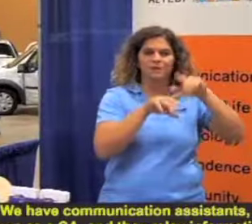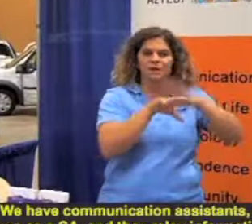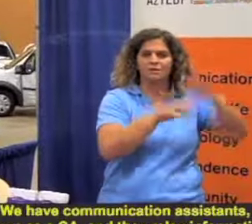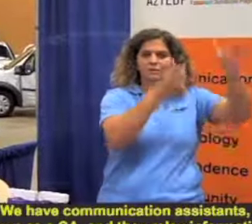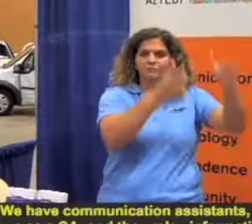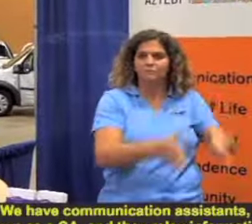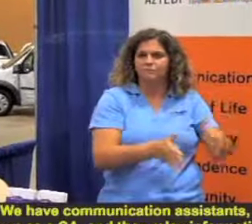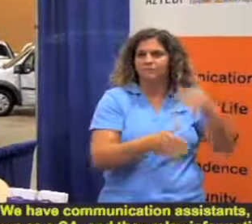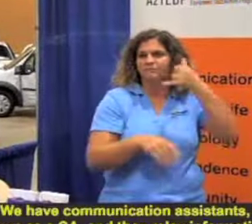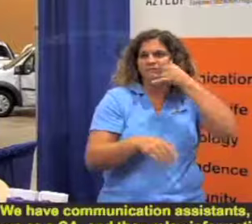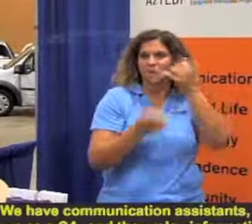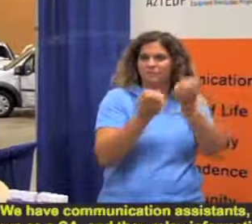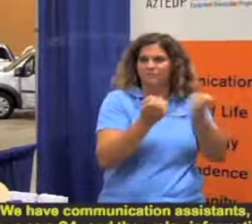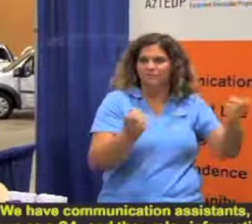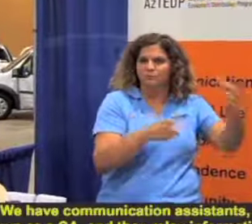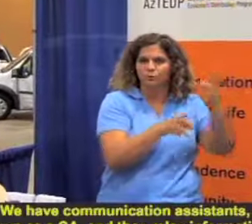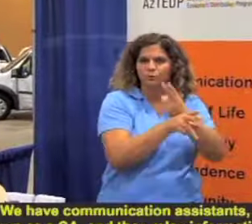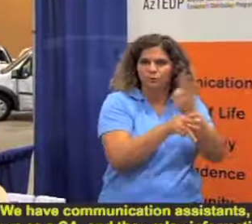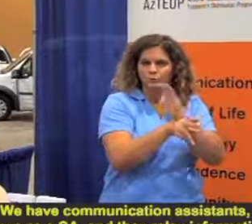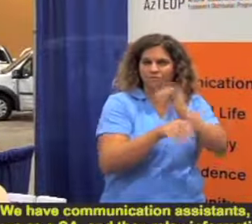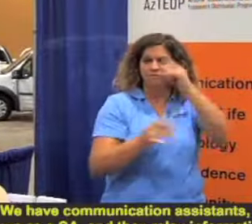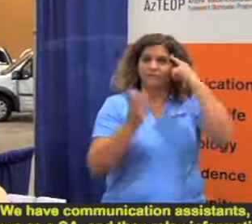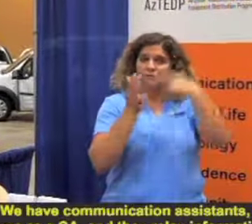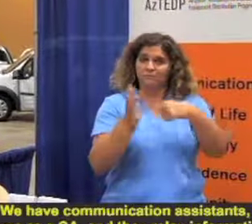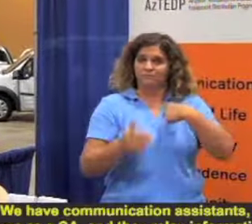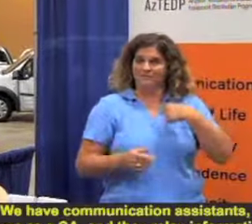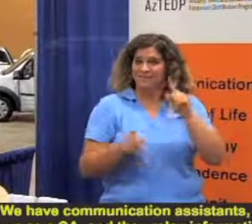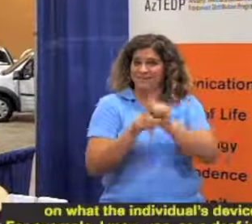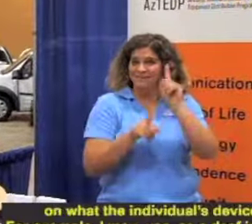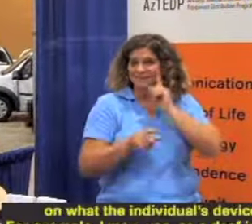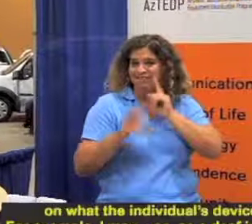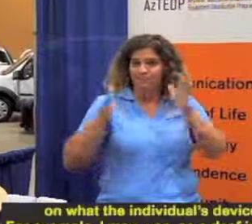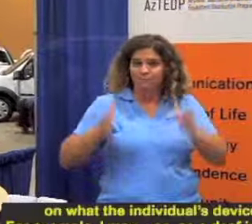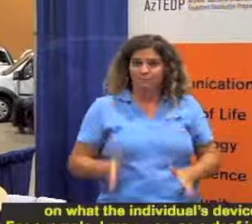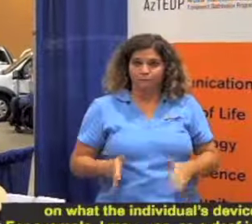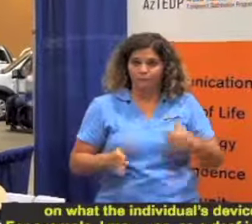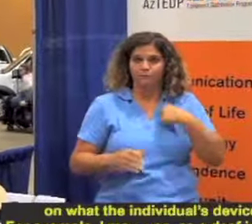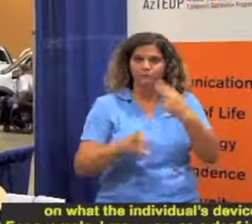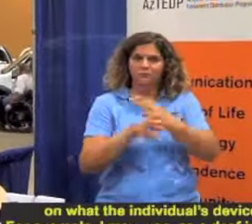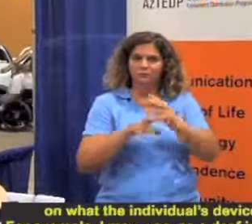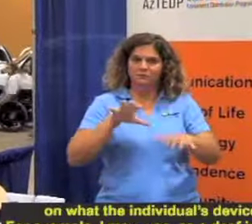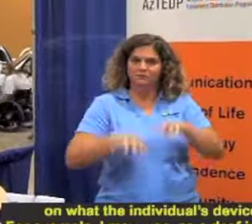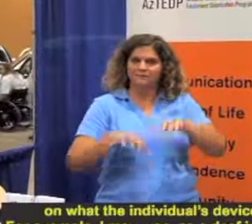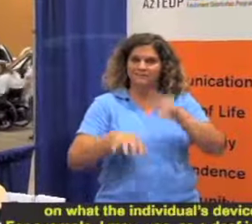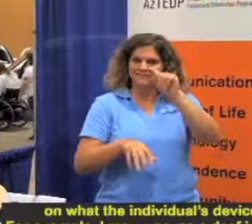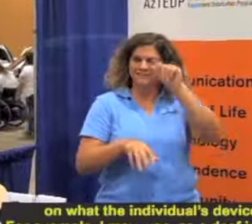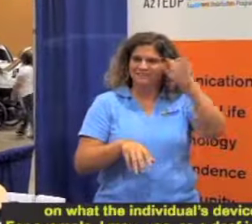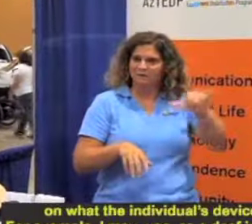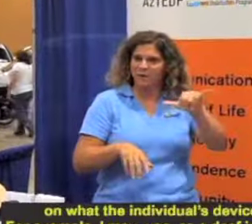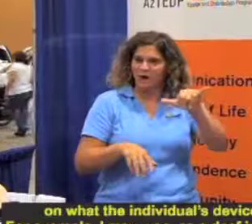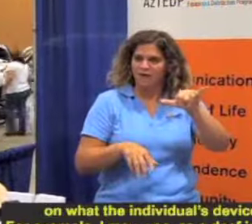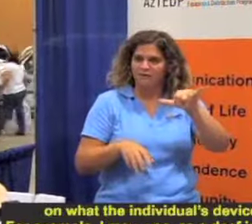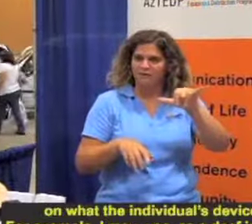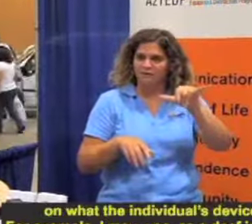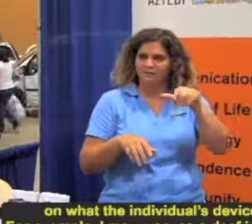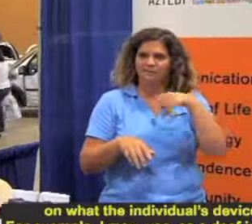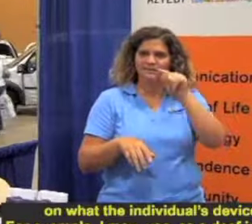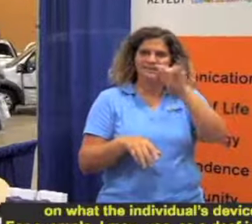CA, and they relay information depending on what the individual's device is. For example, I may use as a deaf